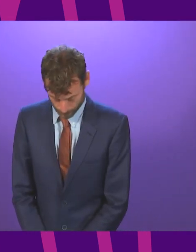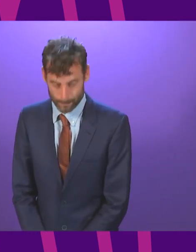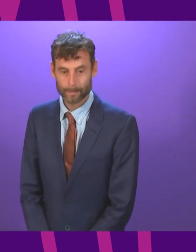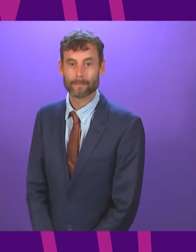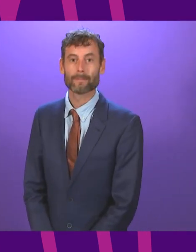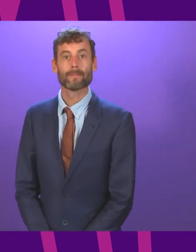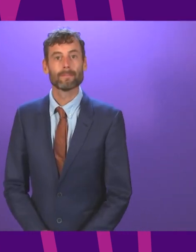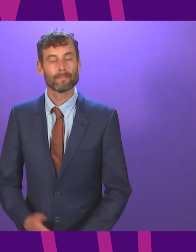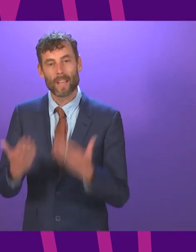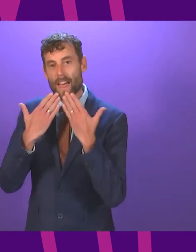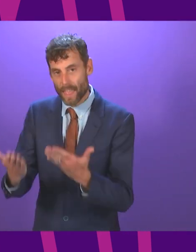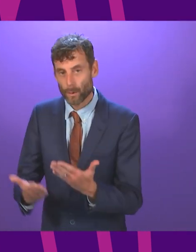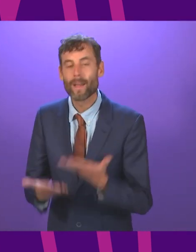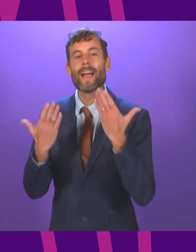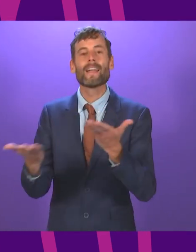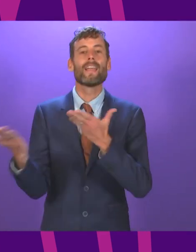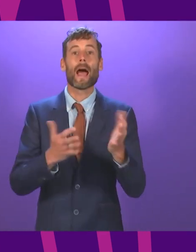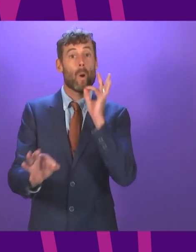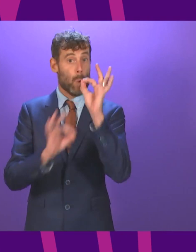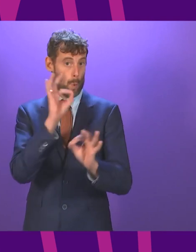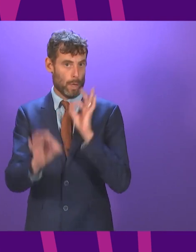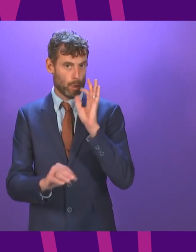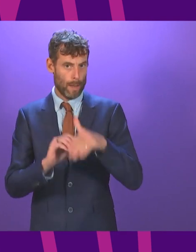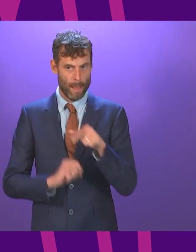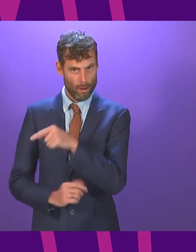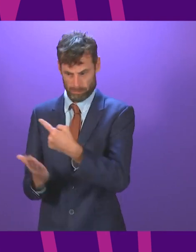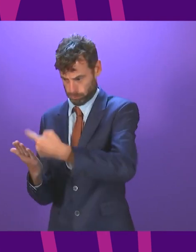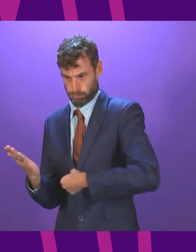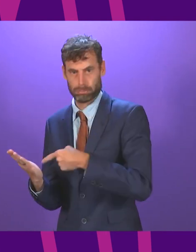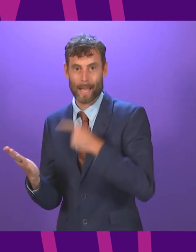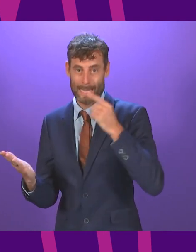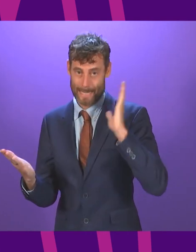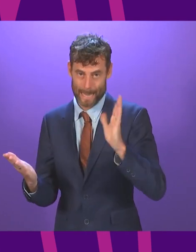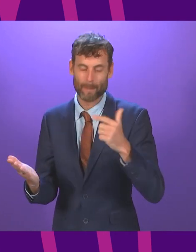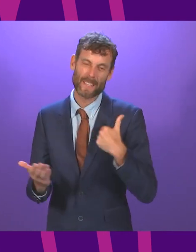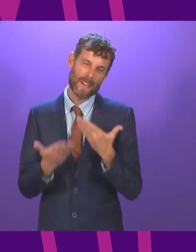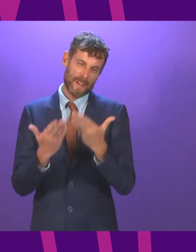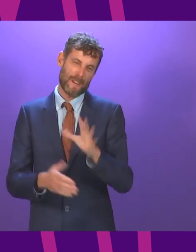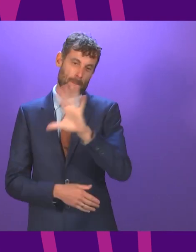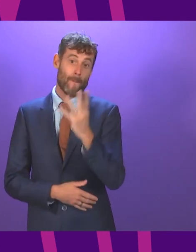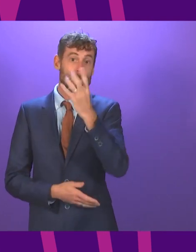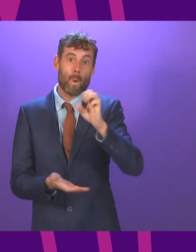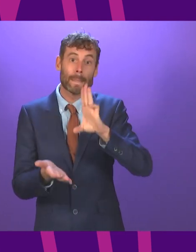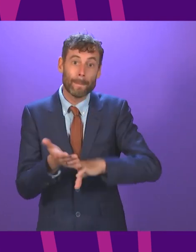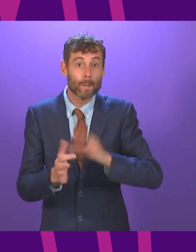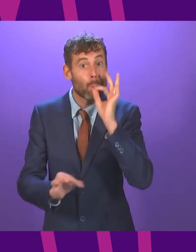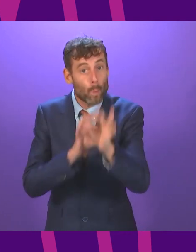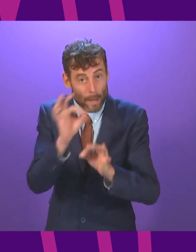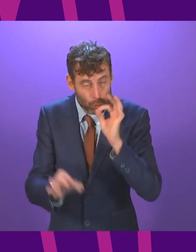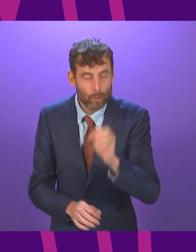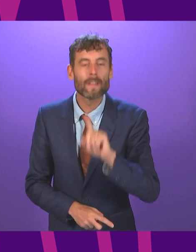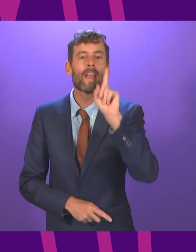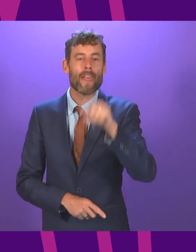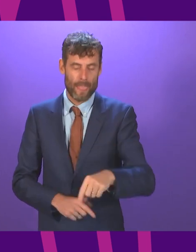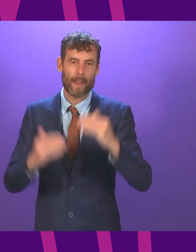The First Minister will now take questions on the issues raised in her statement. I intend to allow around 40 minutes for questions, after